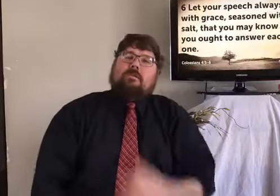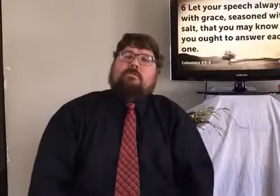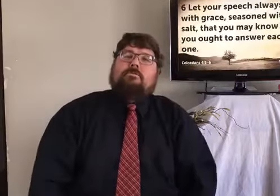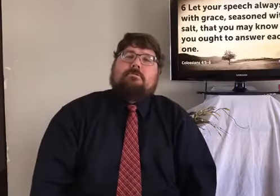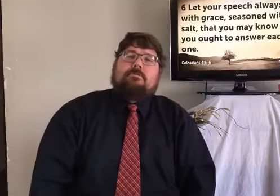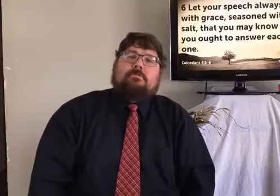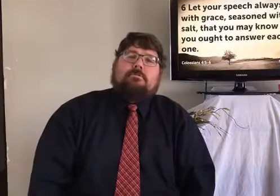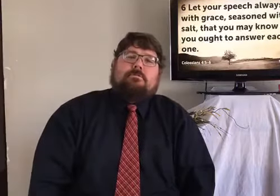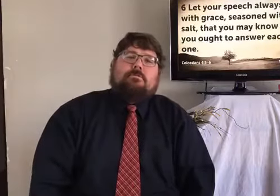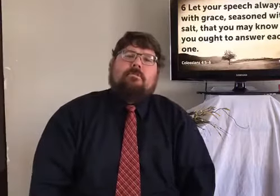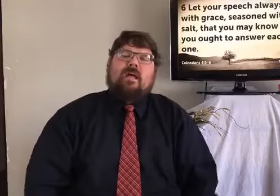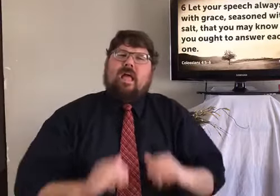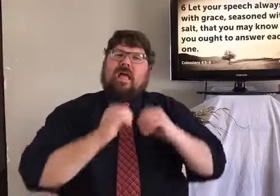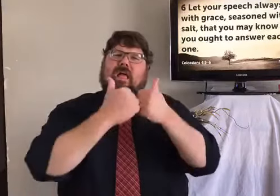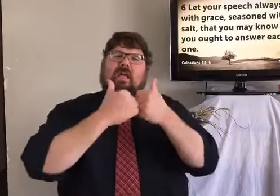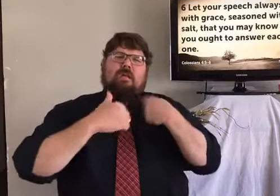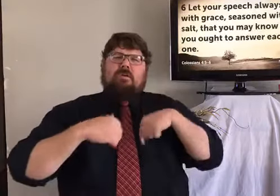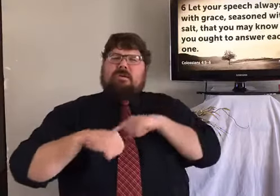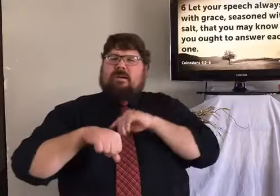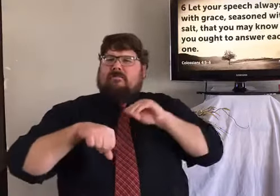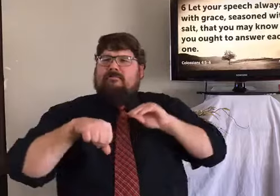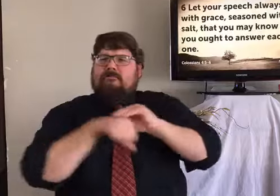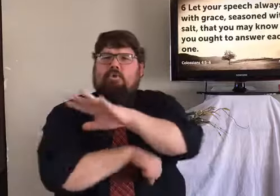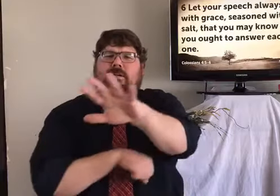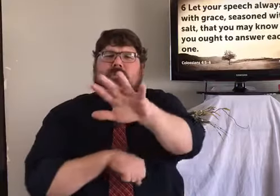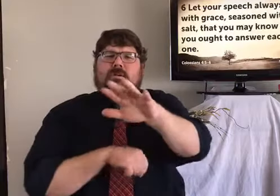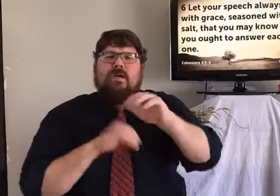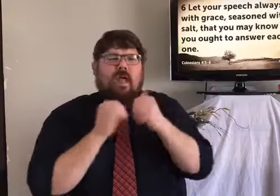That you're blazing people, you're answering each person.